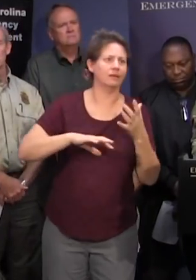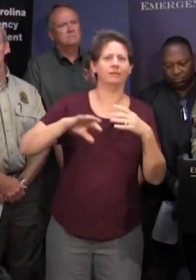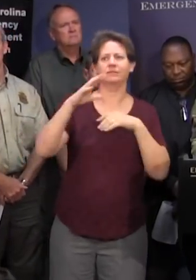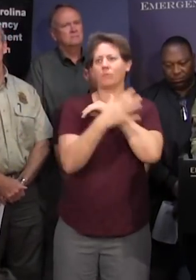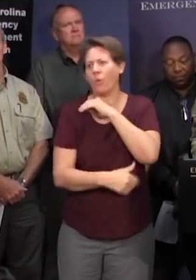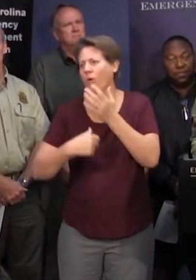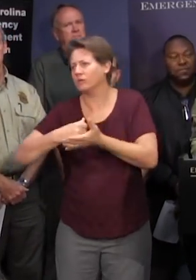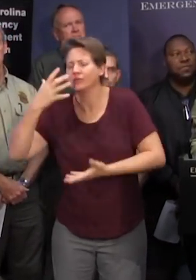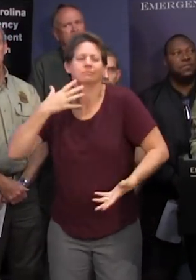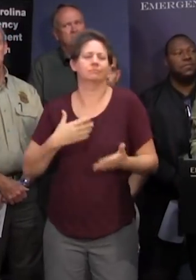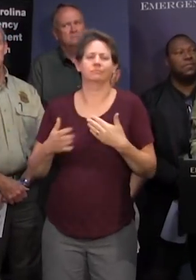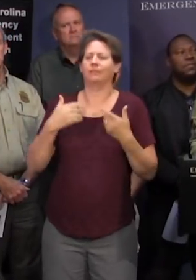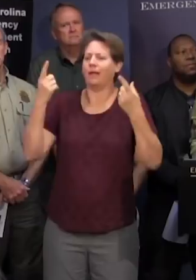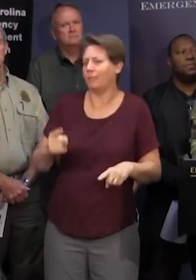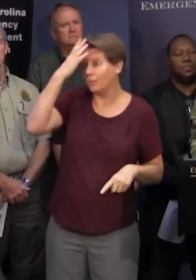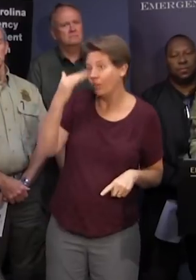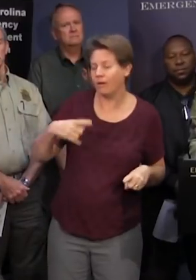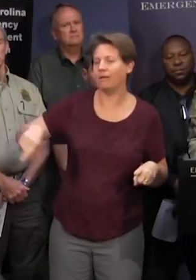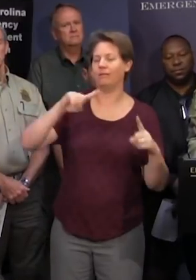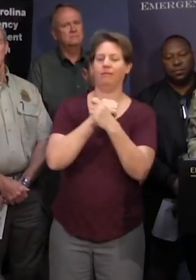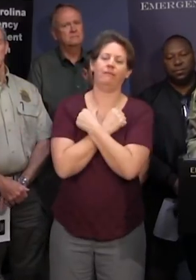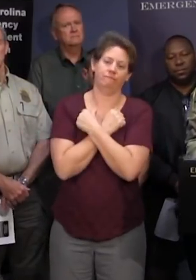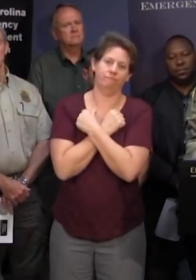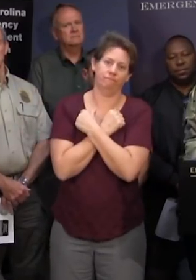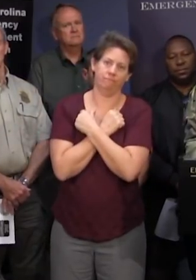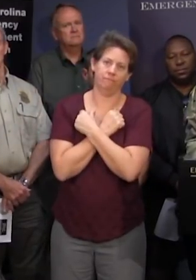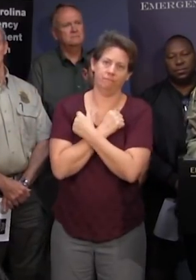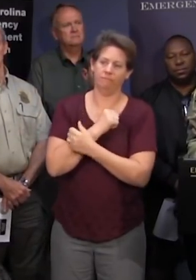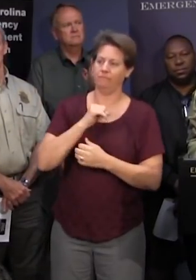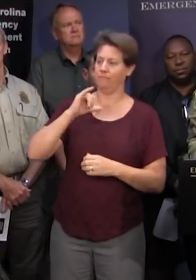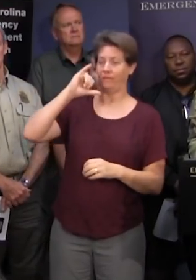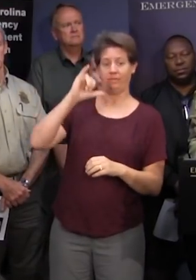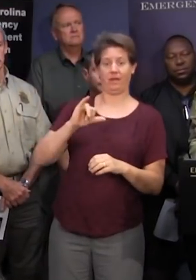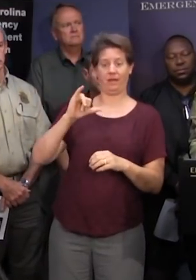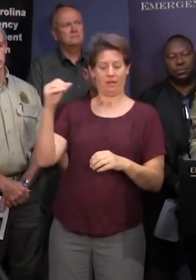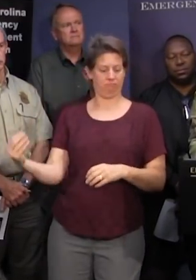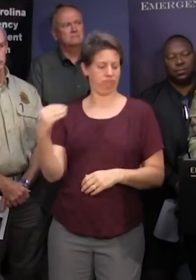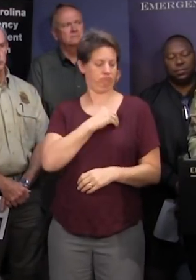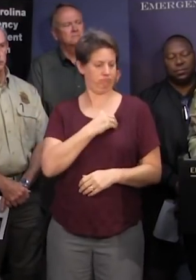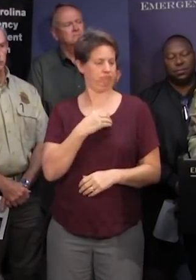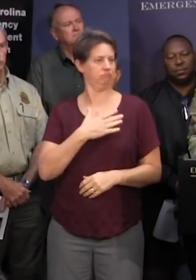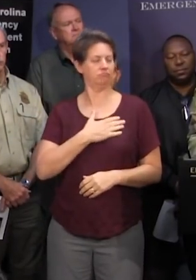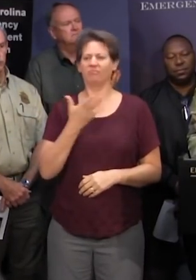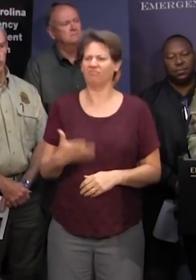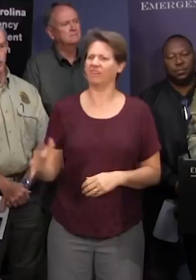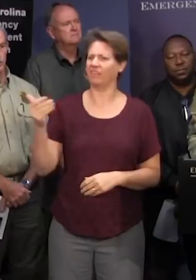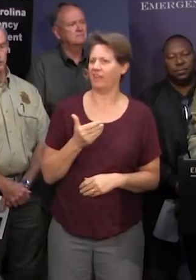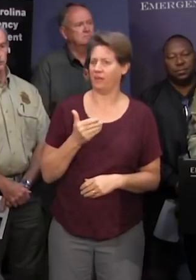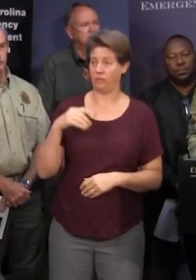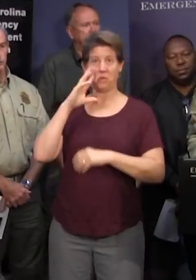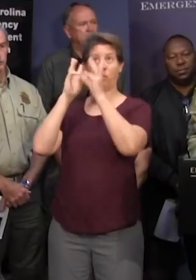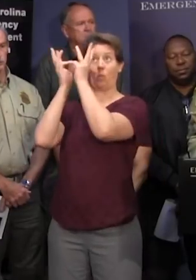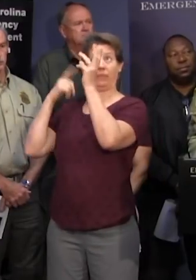background it's happening out of love and that universal seed has been planted in all of us we can't control the weather